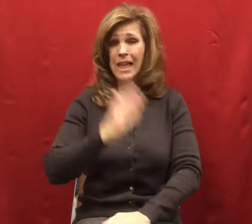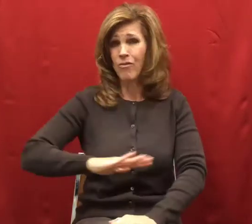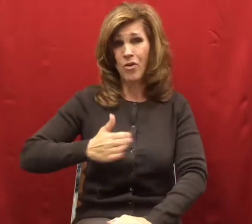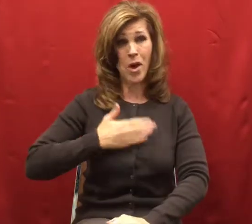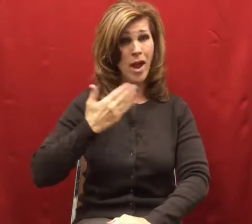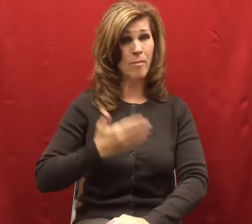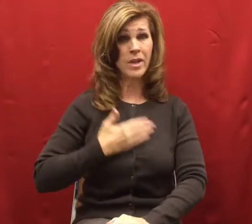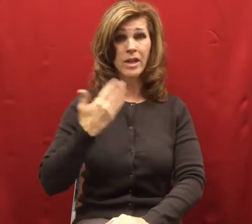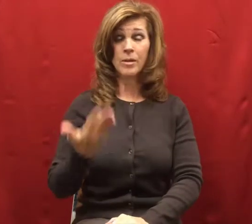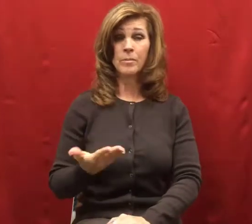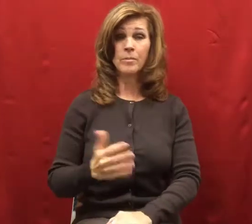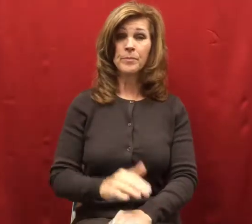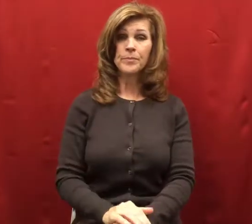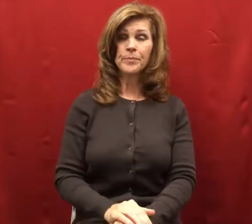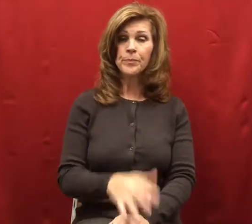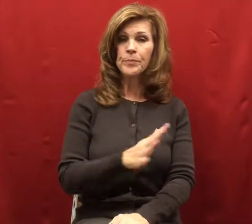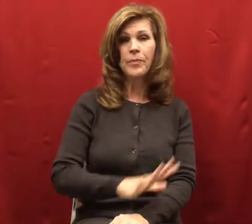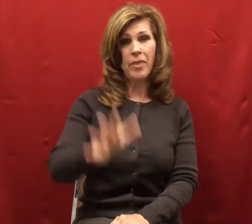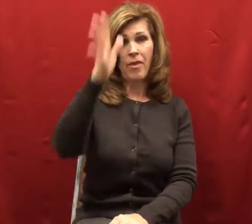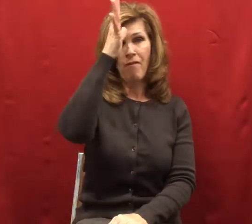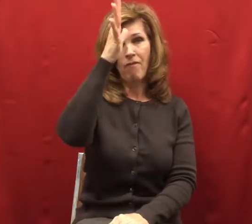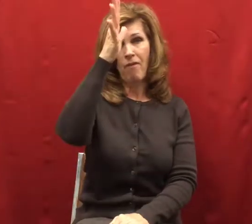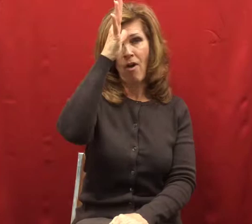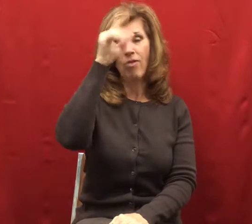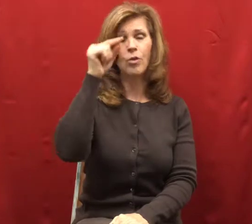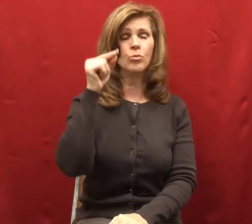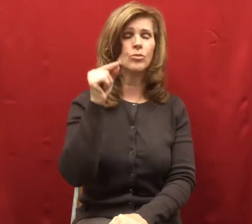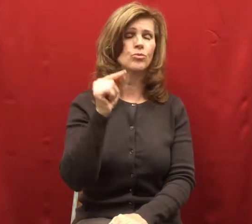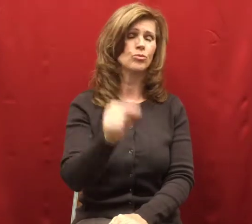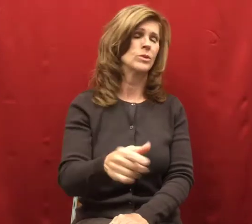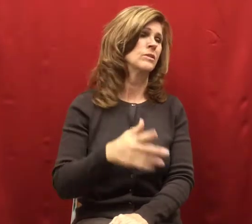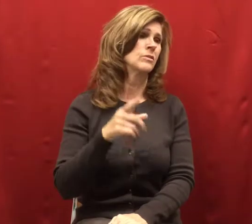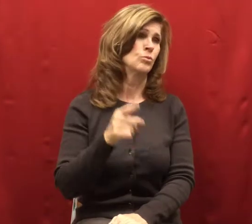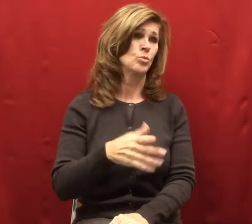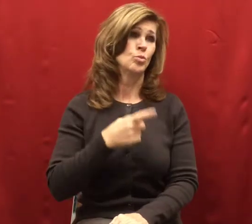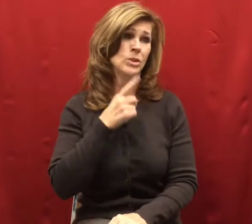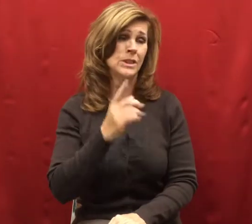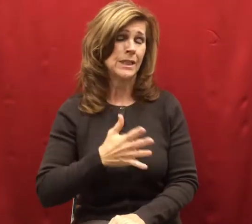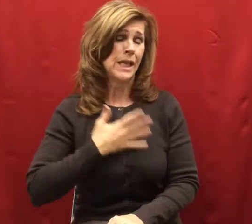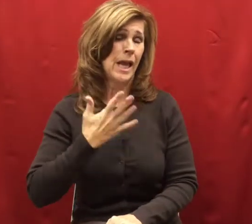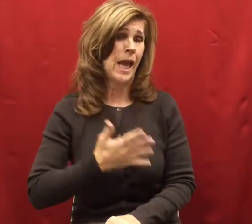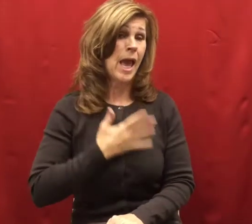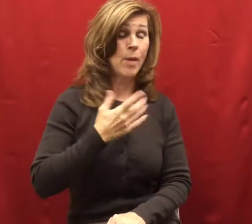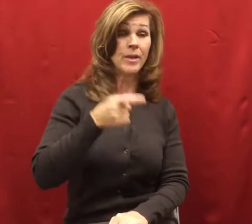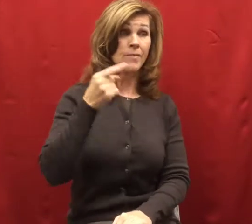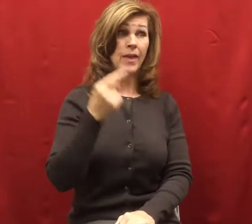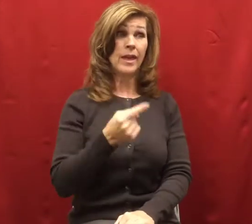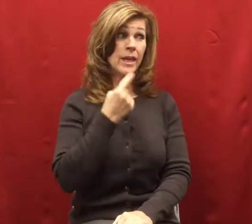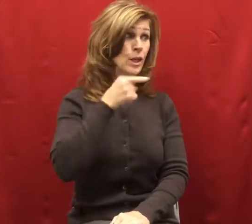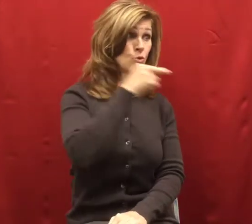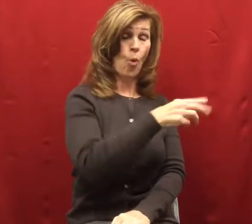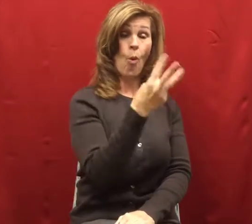The father was so happy that he said Willy could marry his daughter.